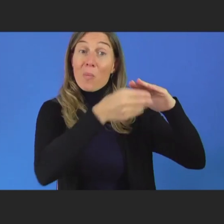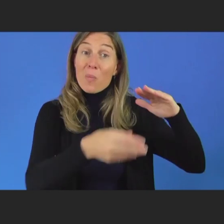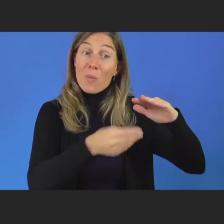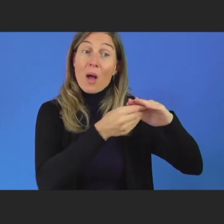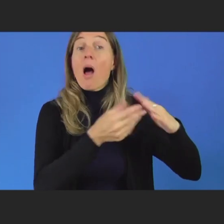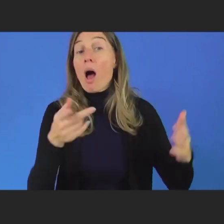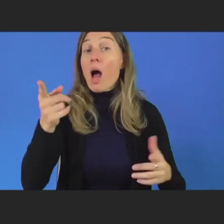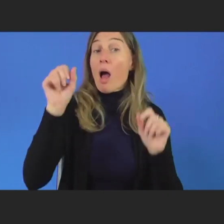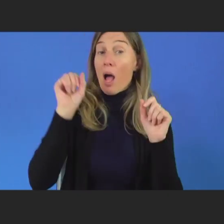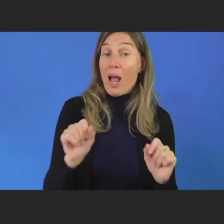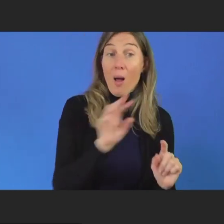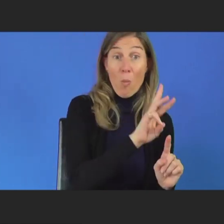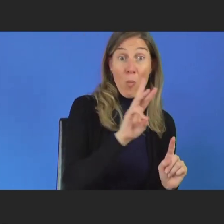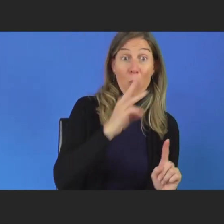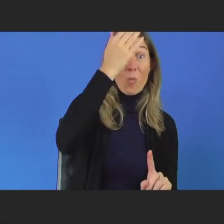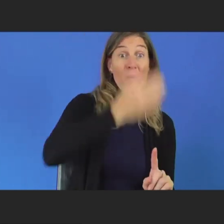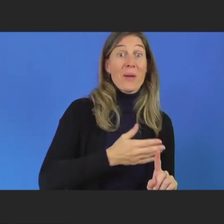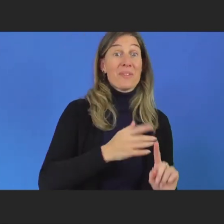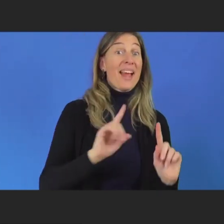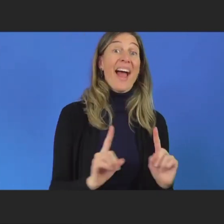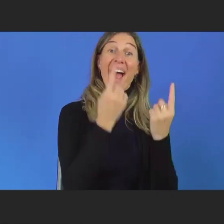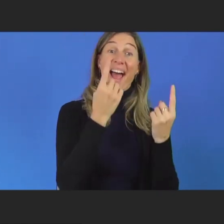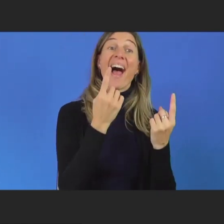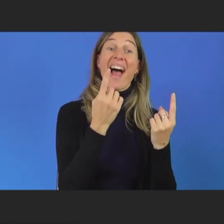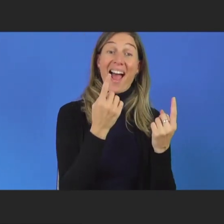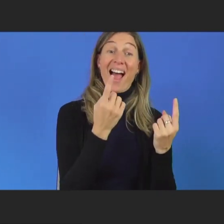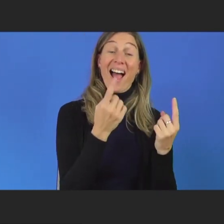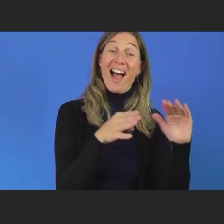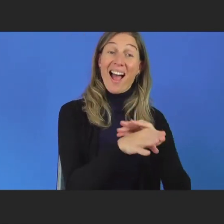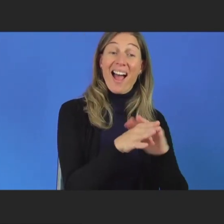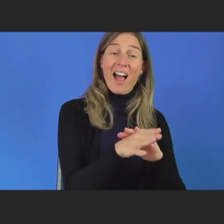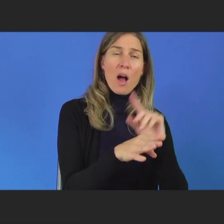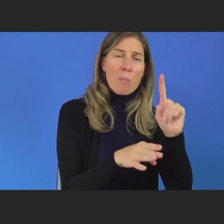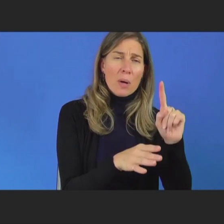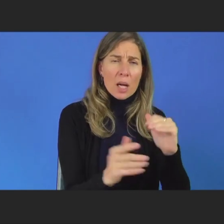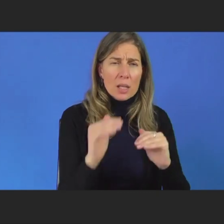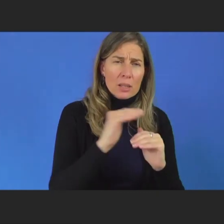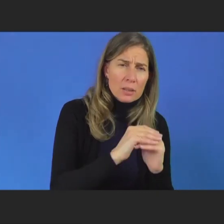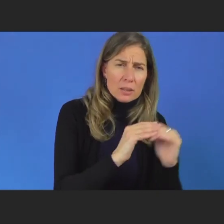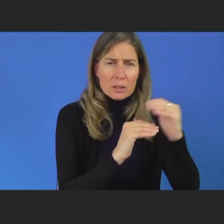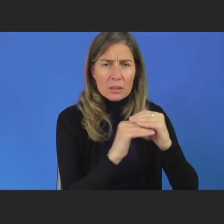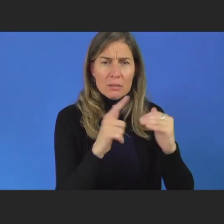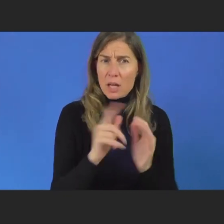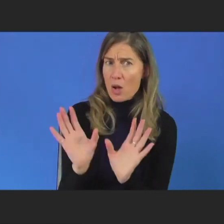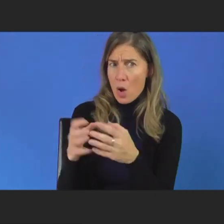accessible website from the start. But if members of a community are not